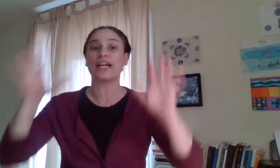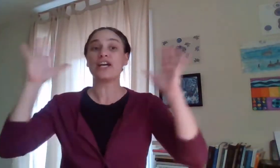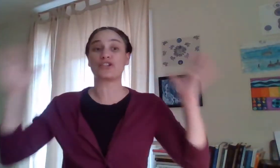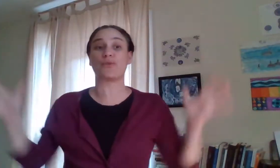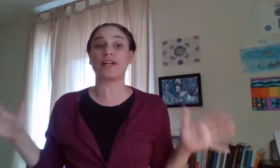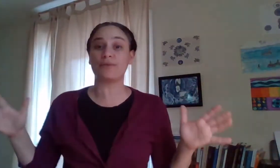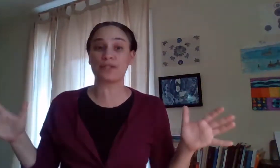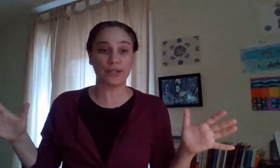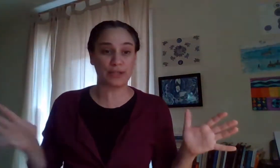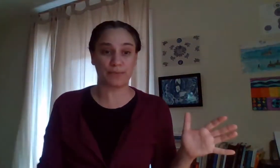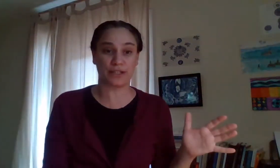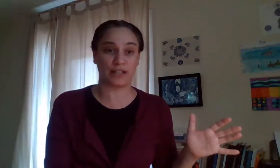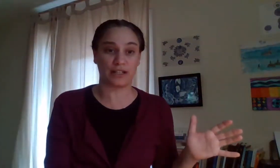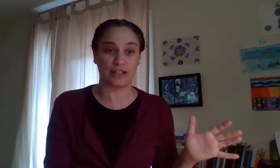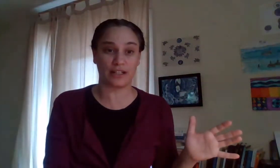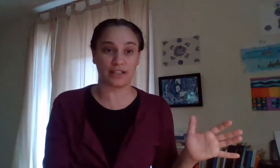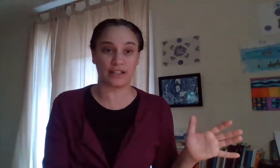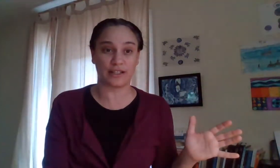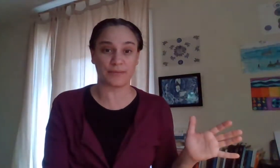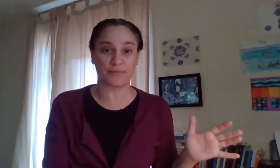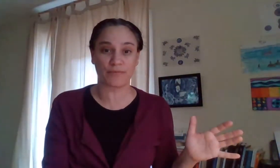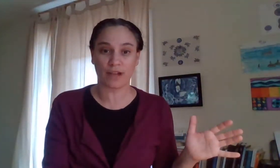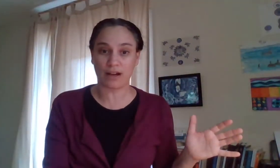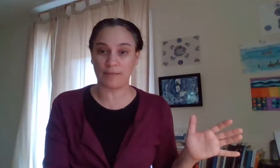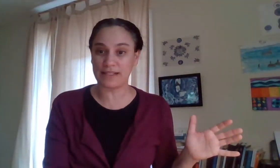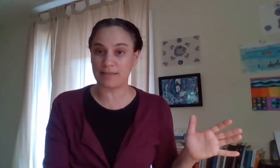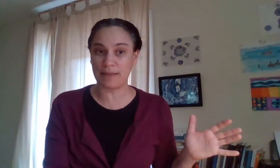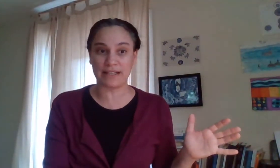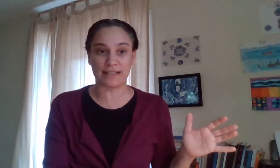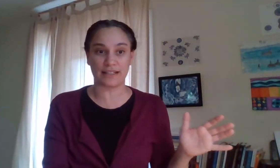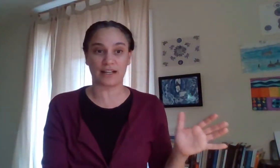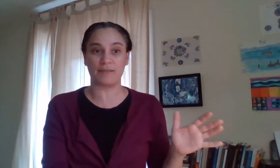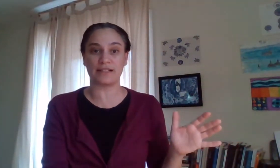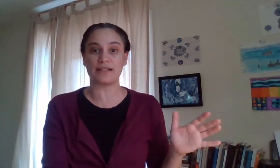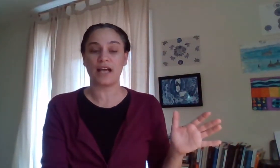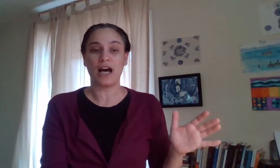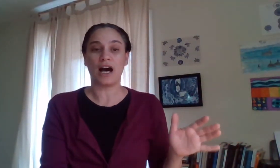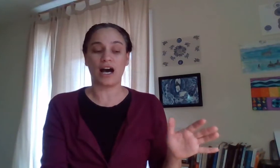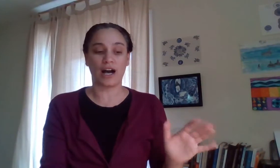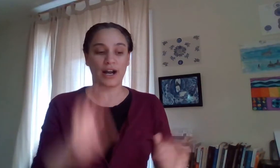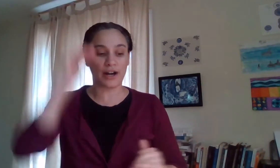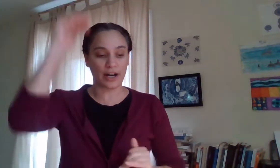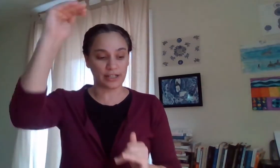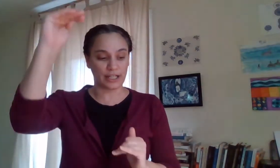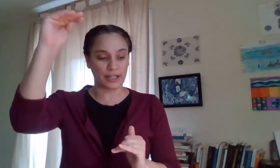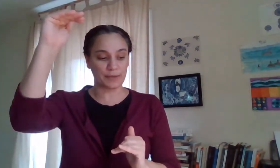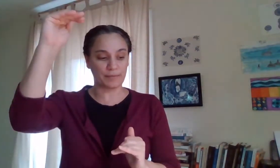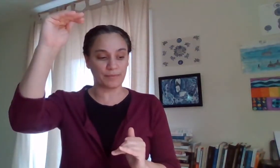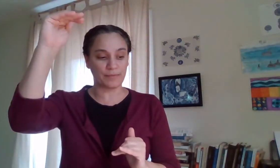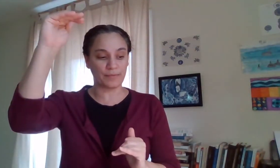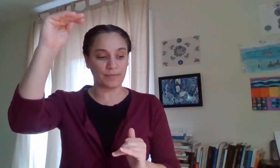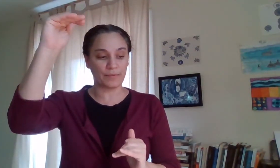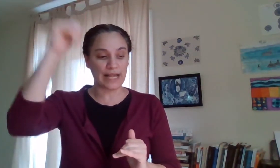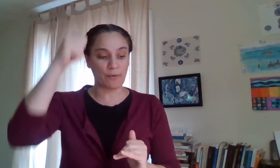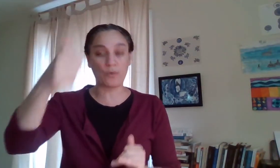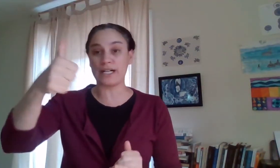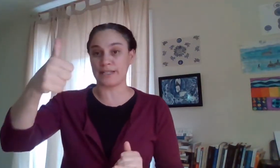so what i was going to put on in the comments and maybe it's in the comments are um one